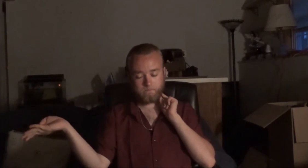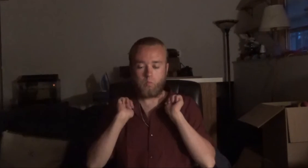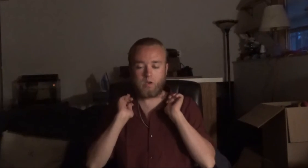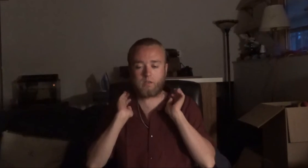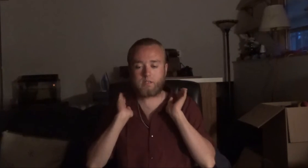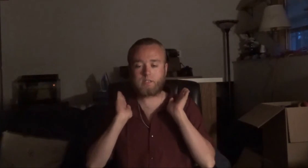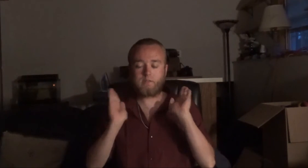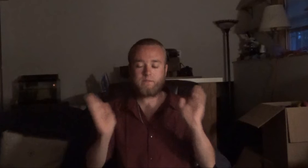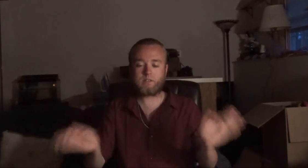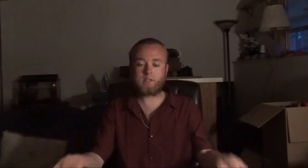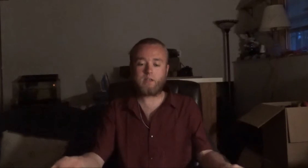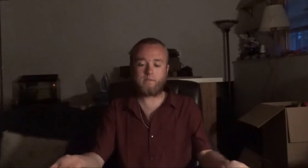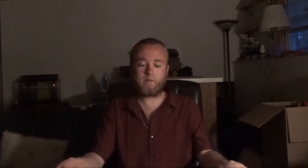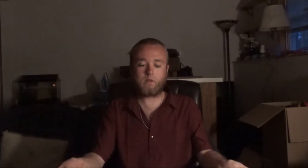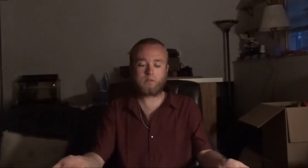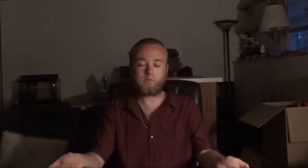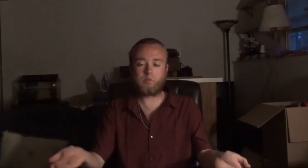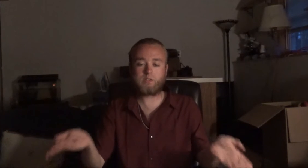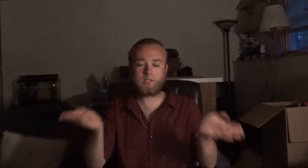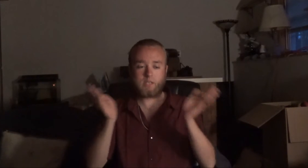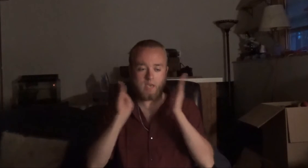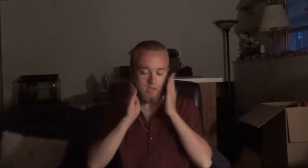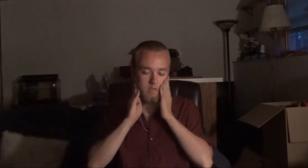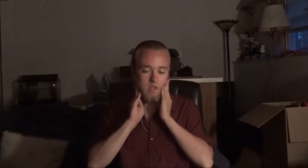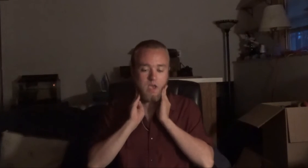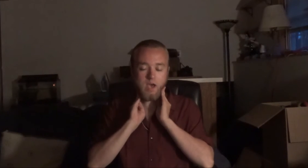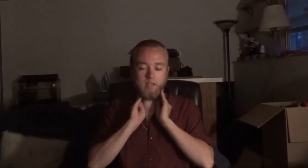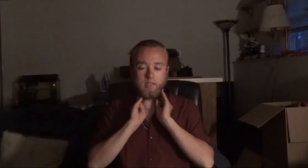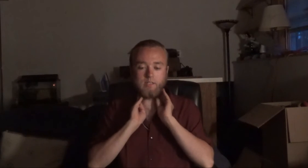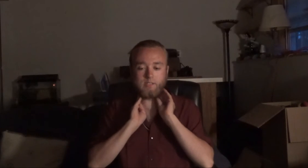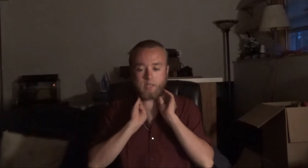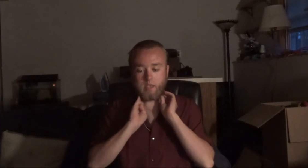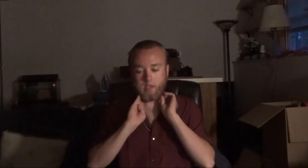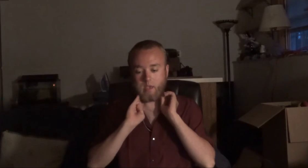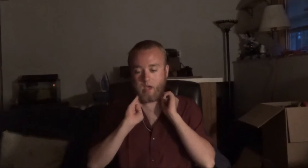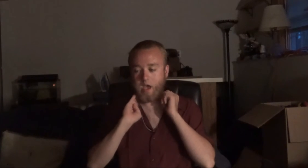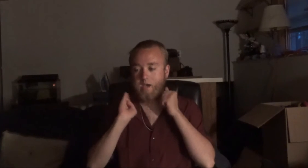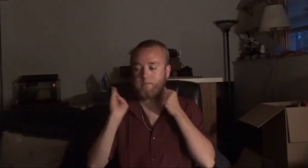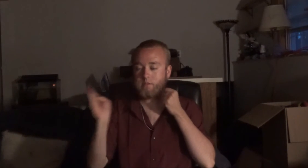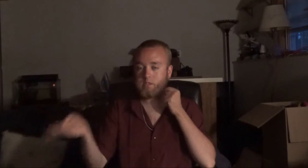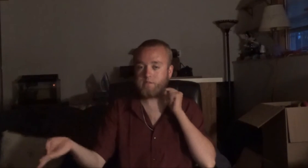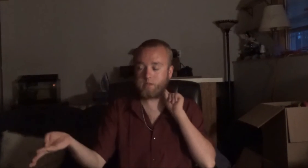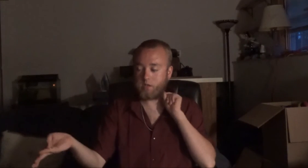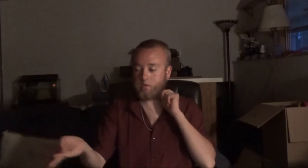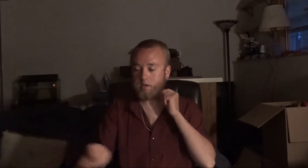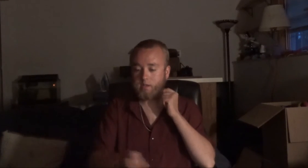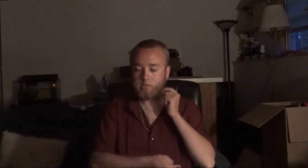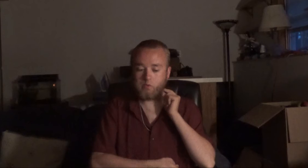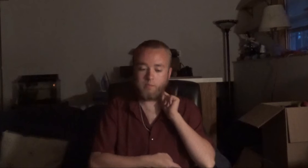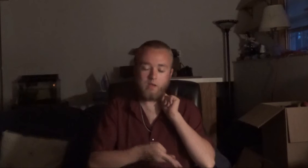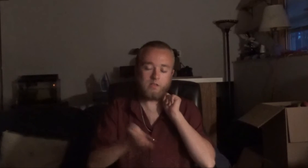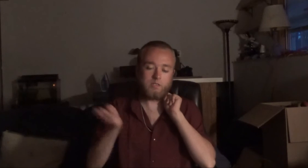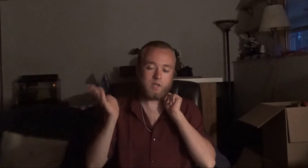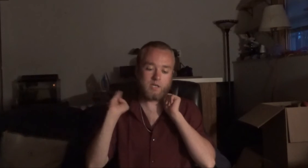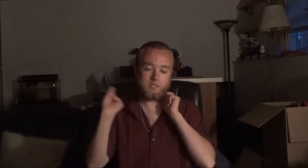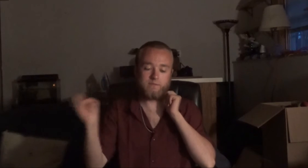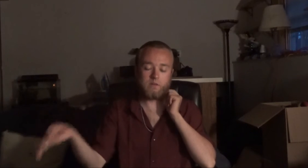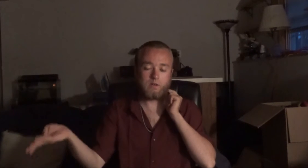Well, that's it for tonight, folks. Once again, I'd like to say after this video, I'd like to apologize for